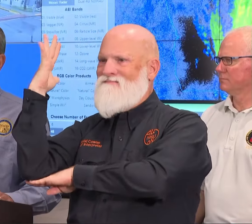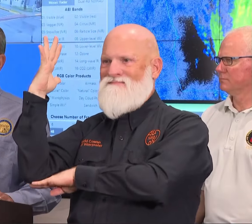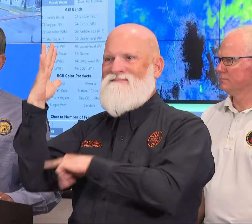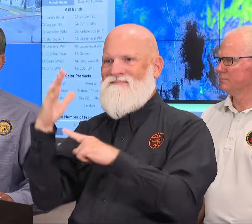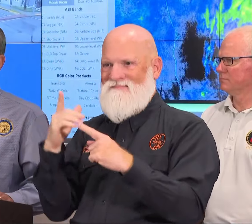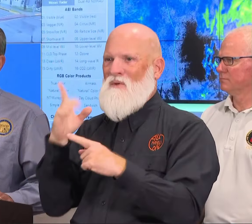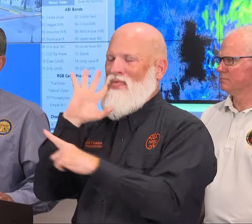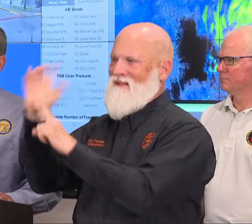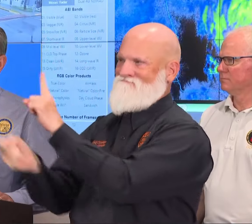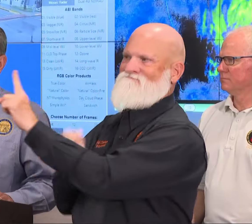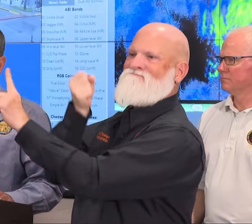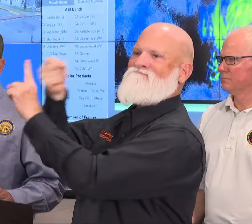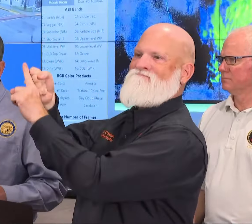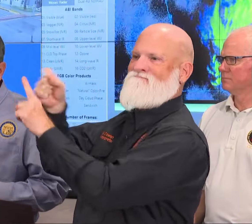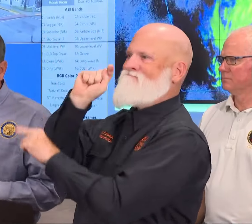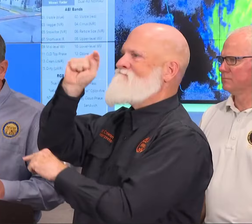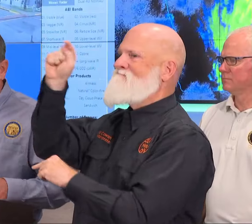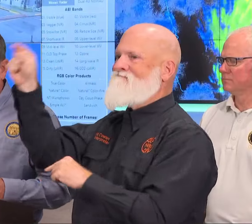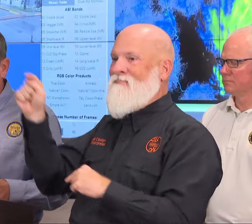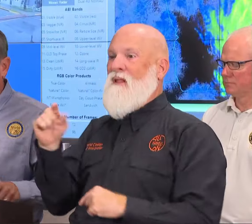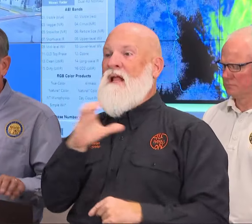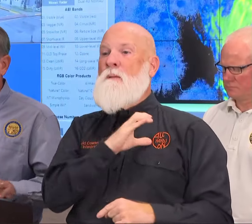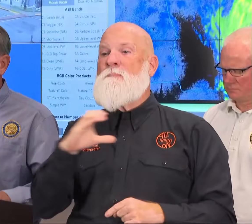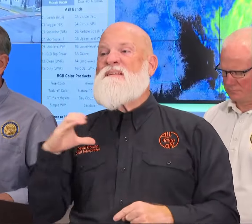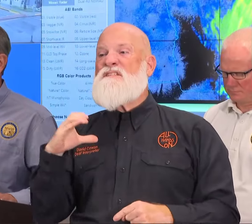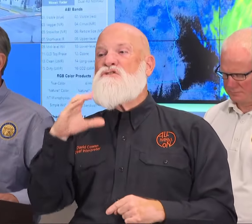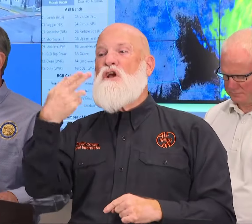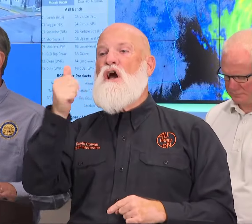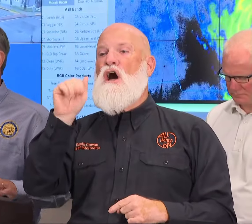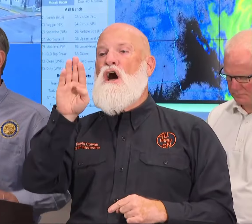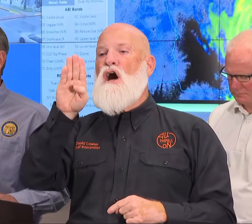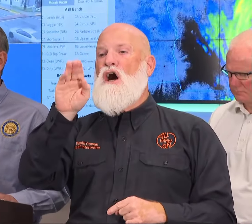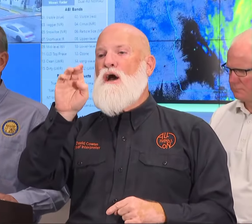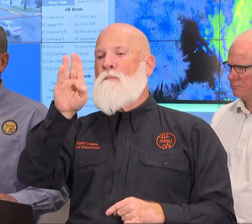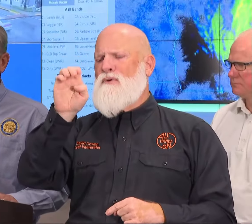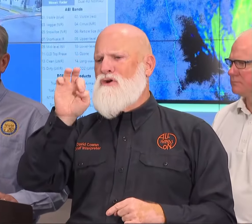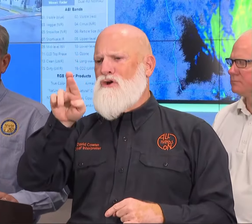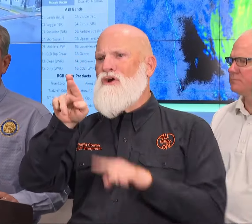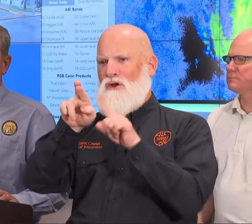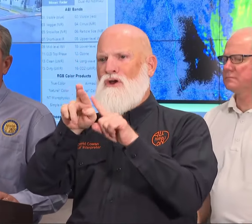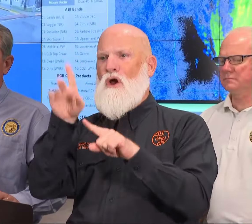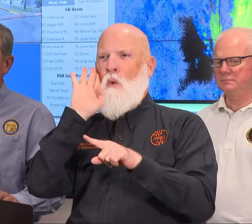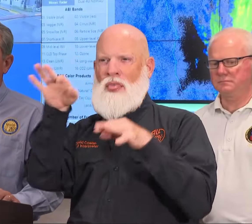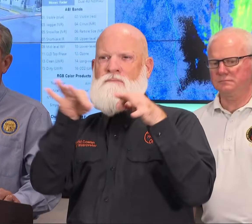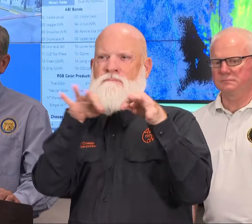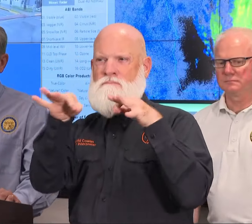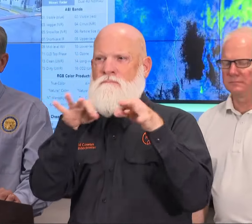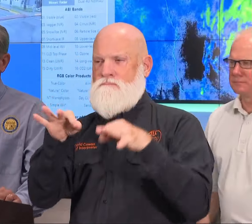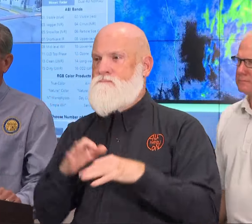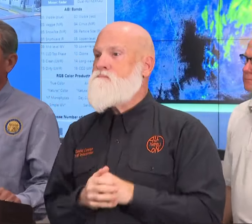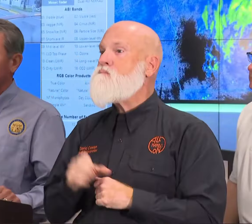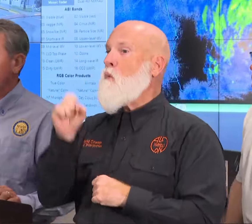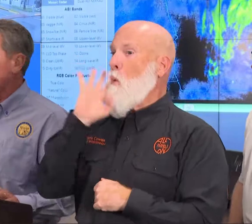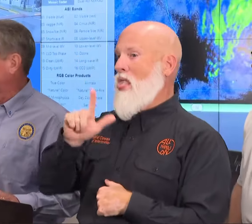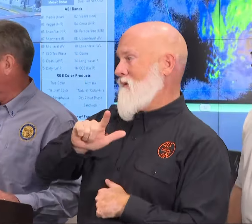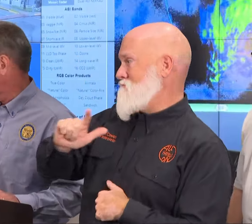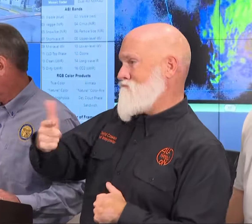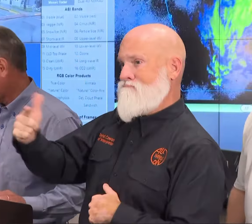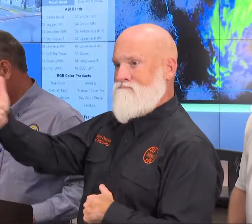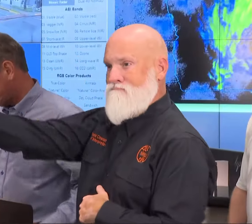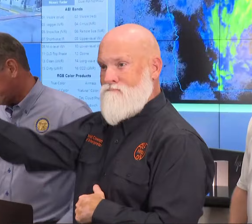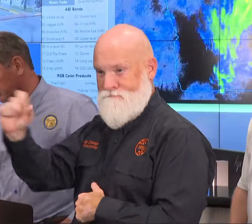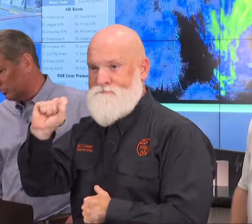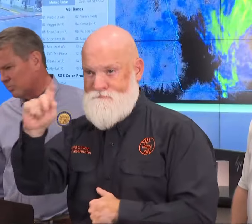on the ground right now. So with that I'm going to turn it over to Director Stalins. He'll go to General Wilson and then we'll be glad to answer any questions you have.